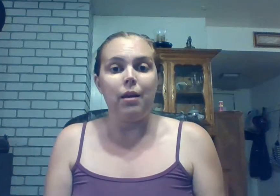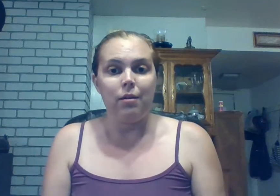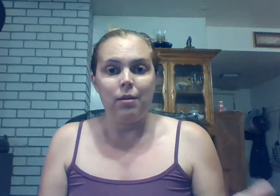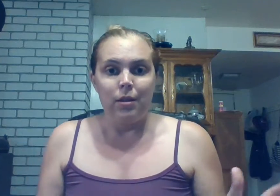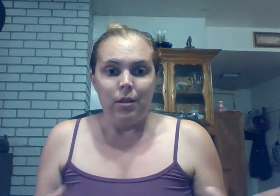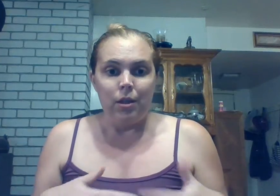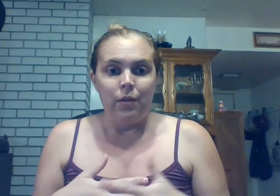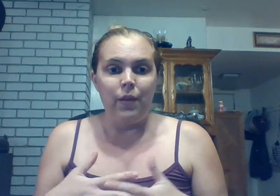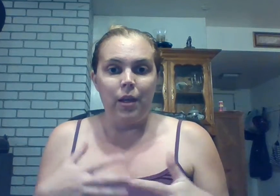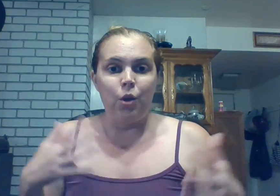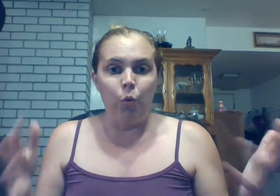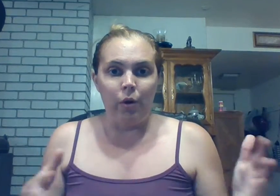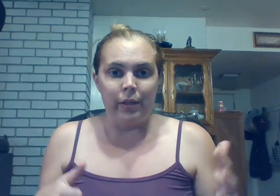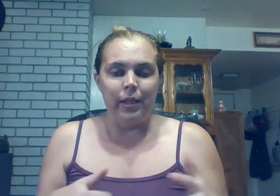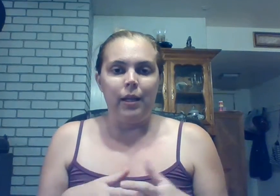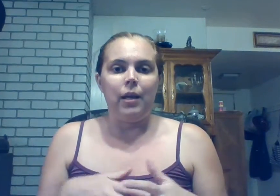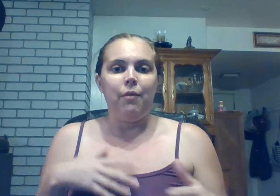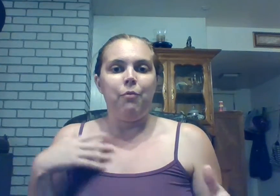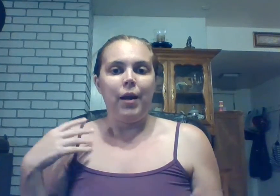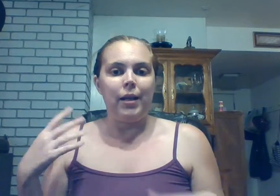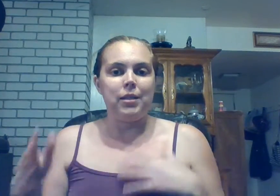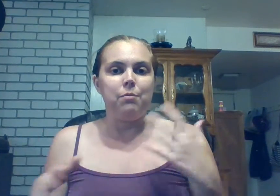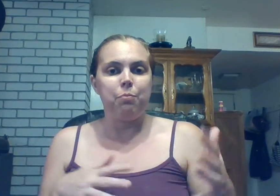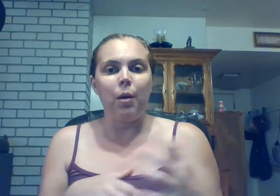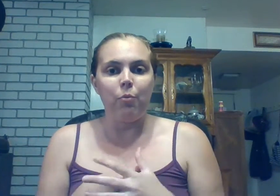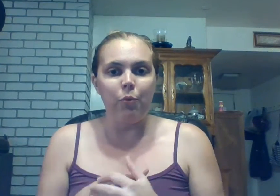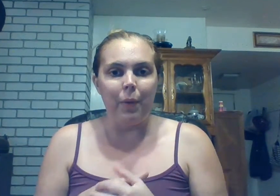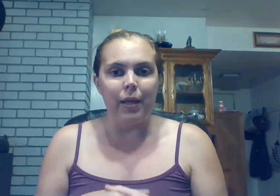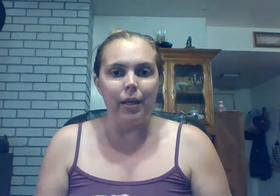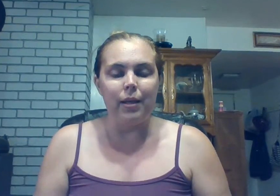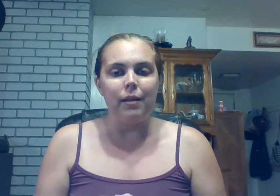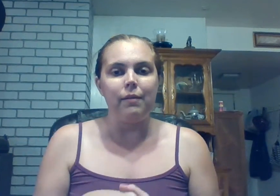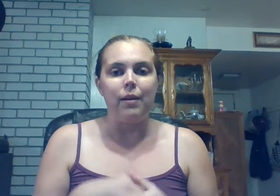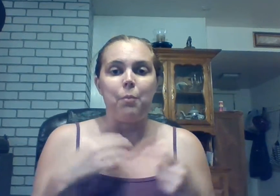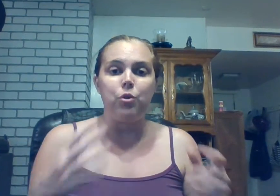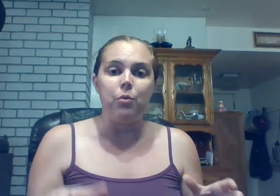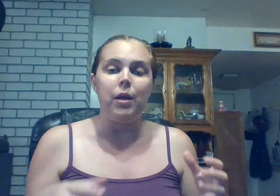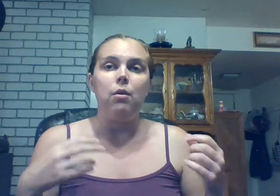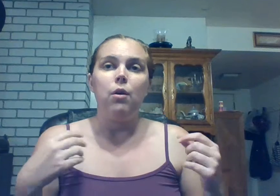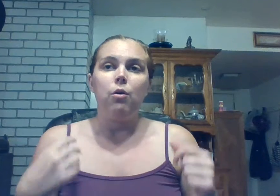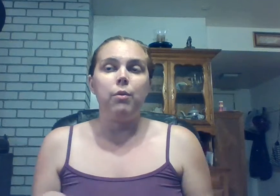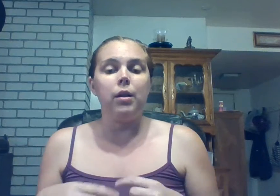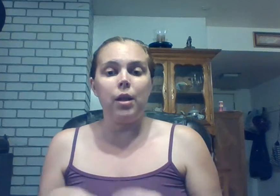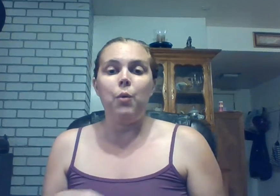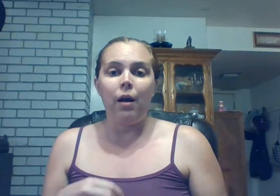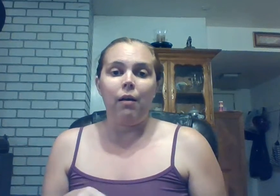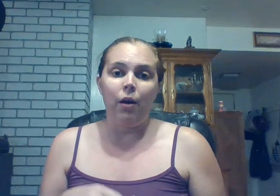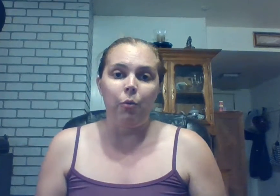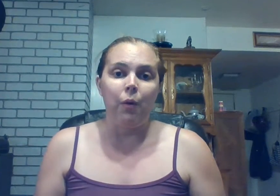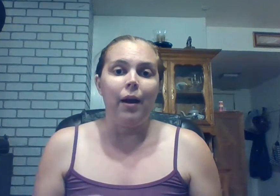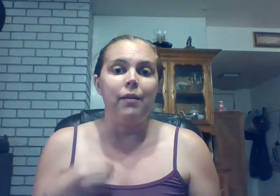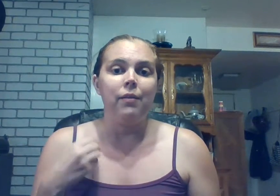the quarantine i've had some problems with my kidneys and i'm doing really well health-wise